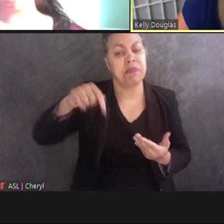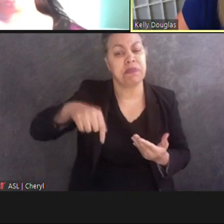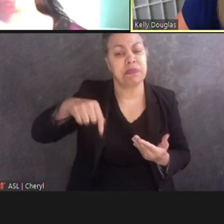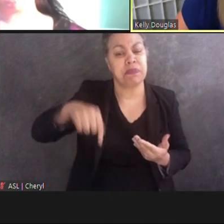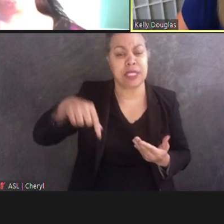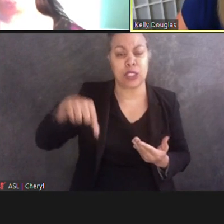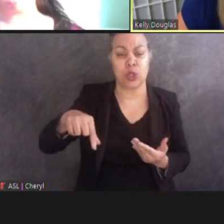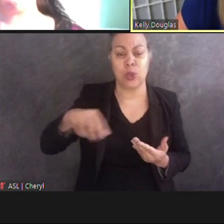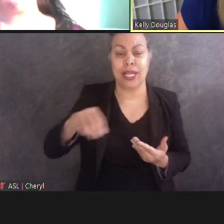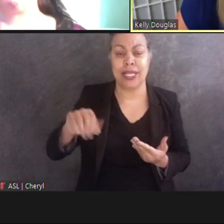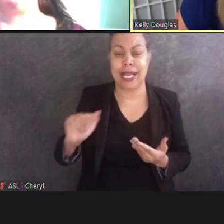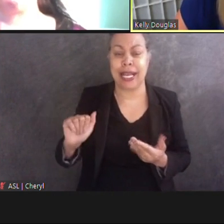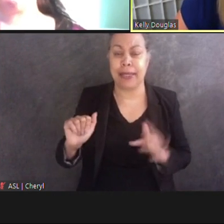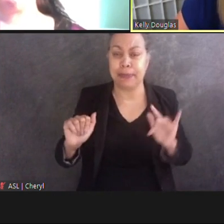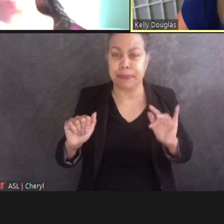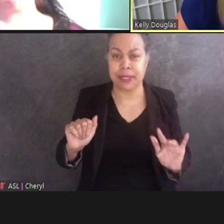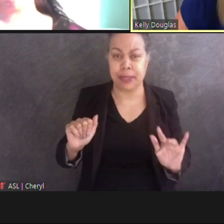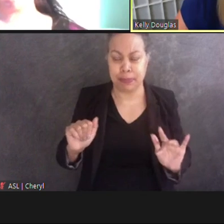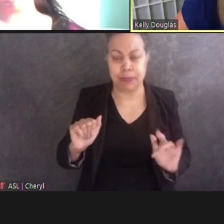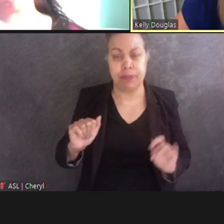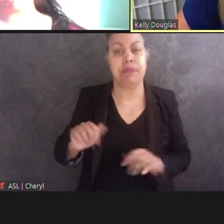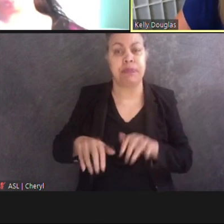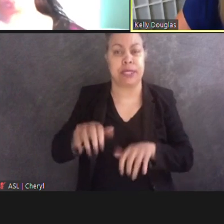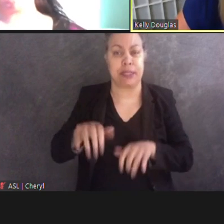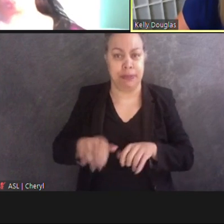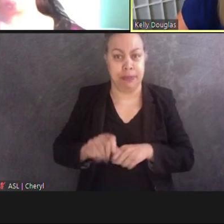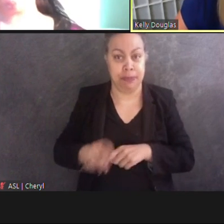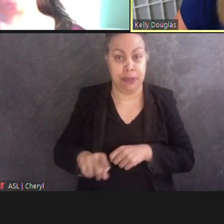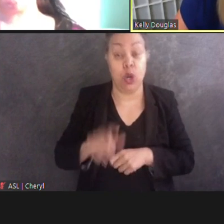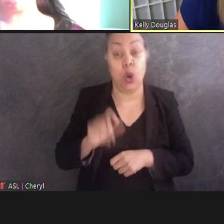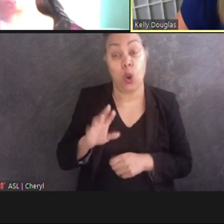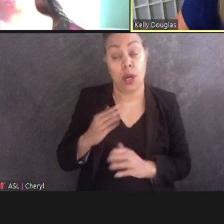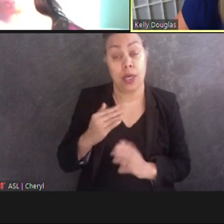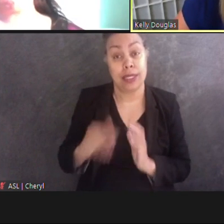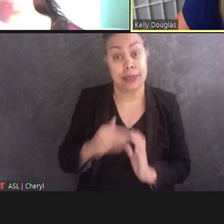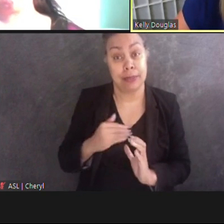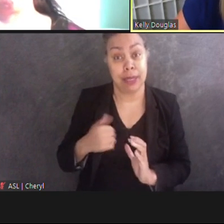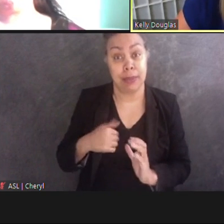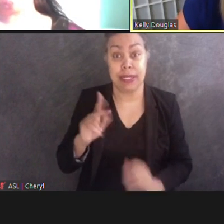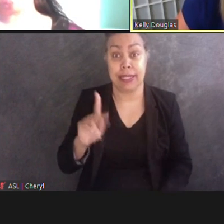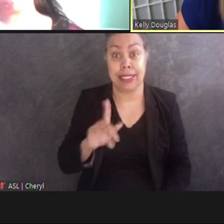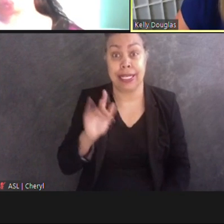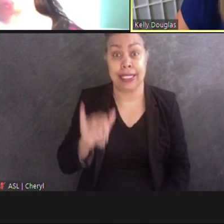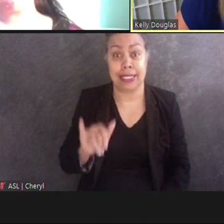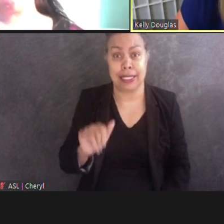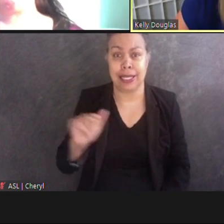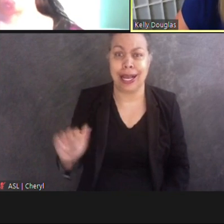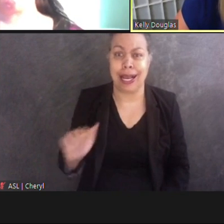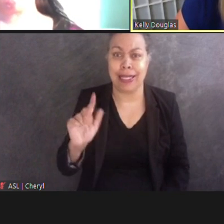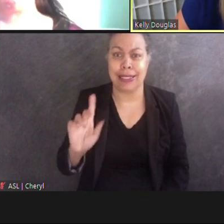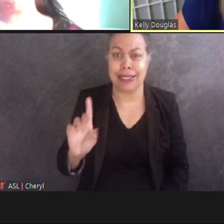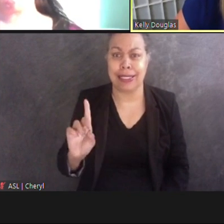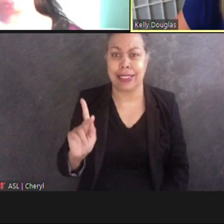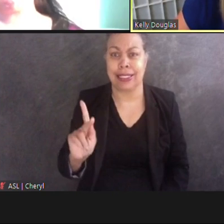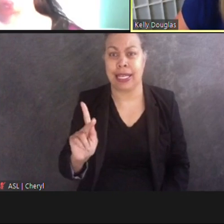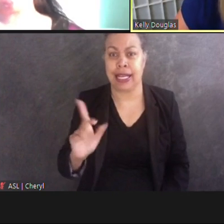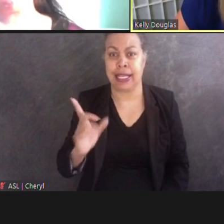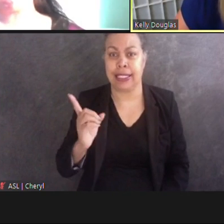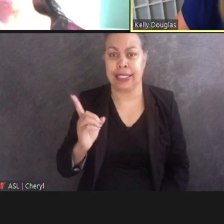You can also email me at kelly at kdrcommunications.com. That's K-E-L-L